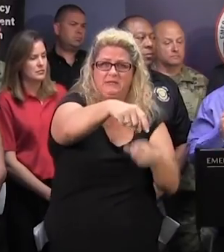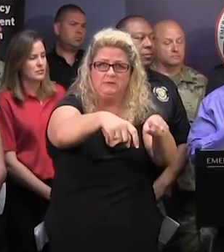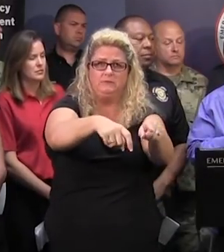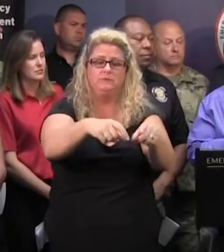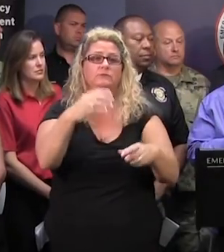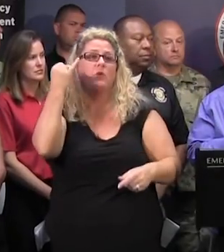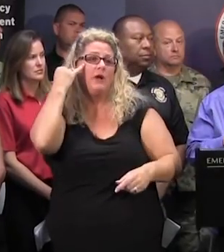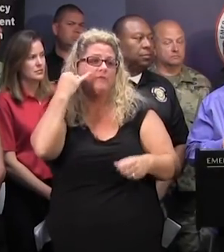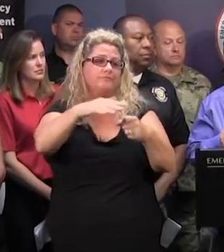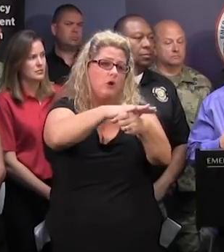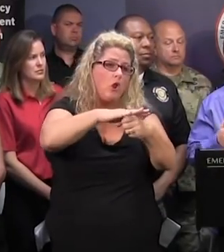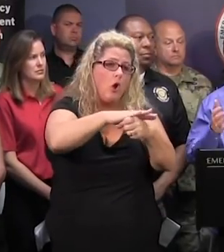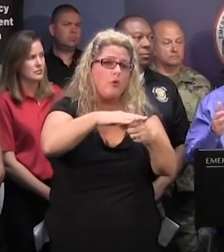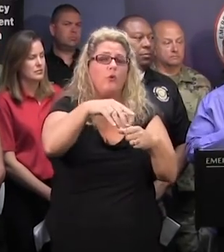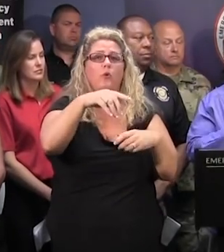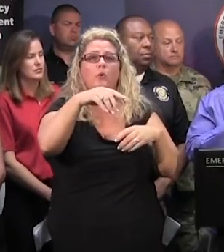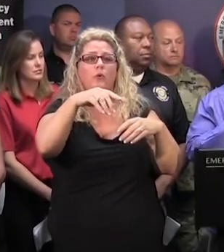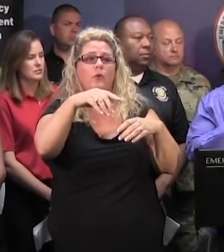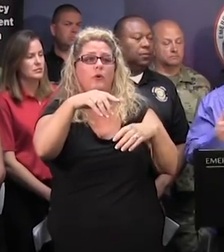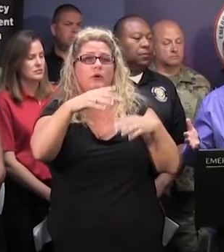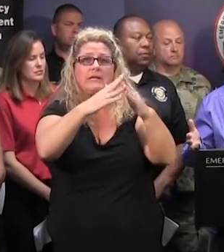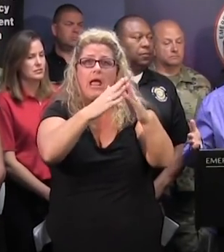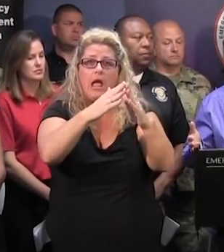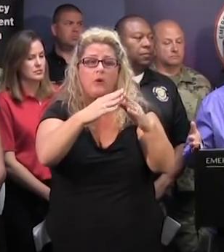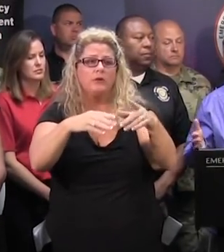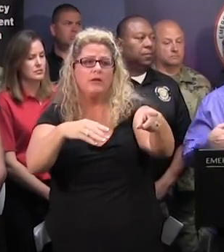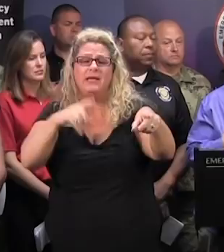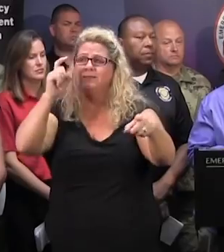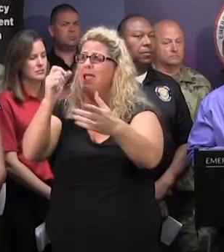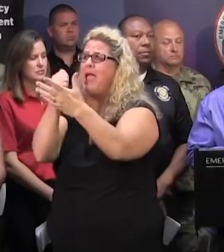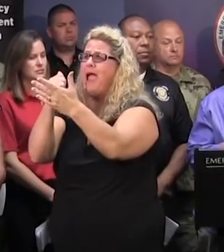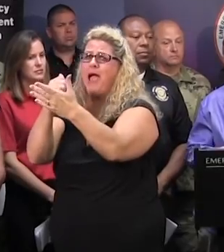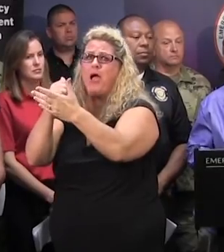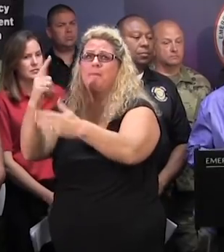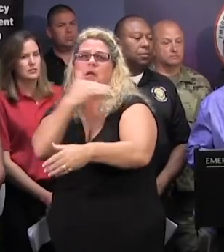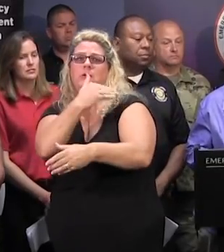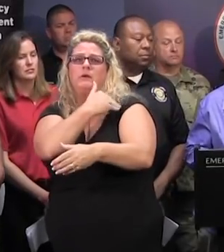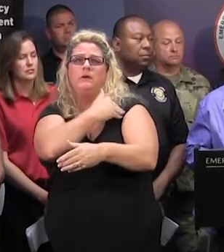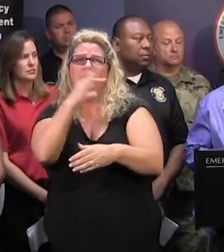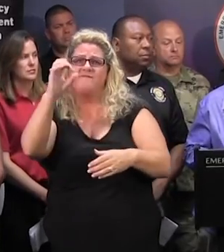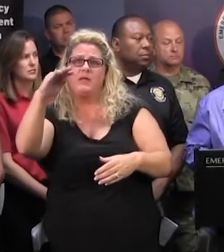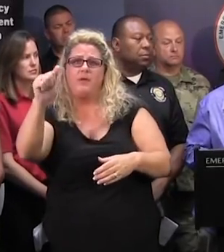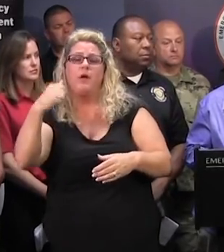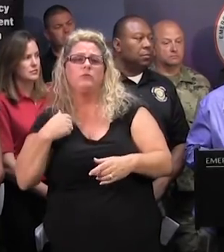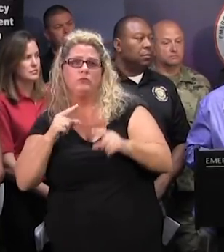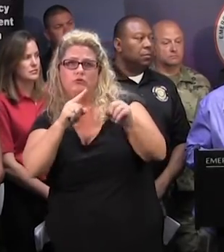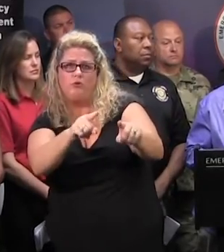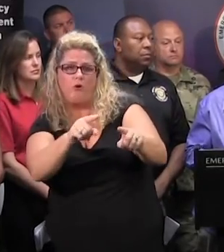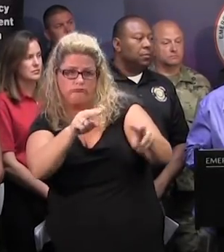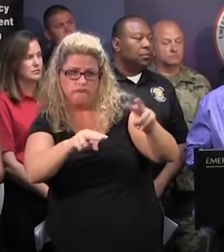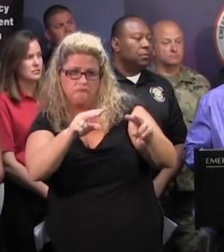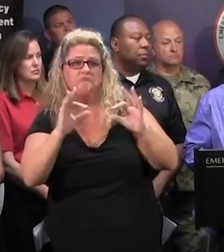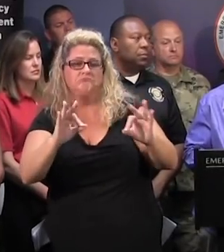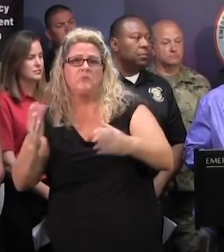and the state need assistance in meeting those needs, then they come to us and request it. We can look at contracting